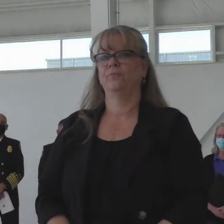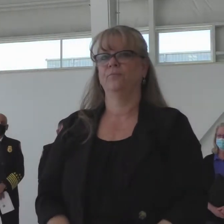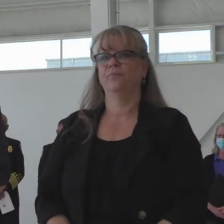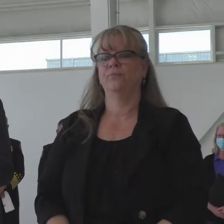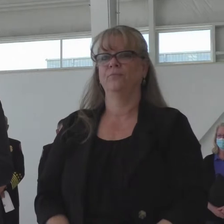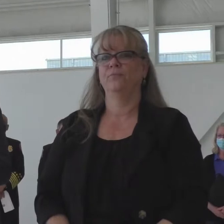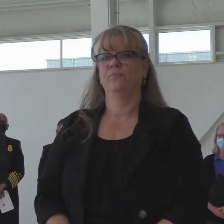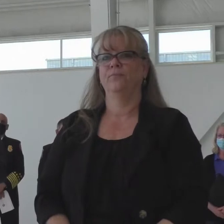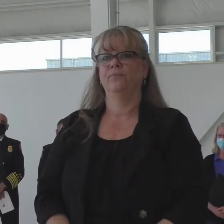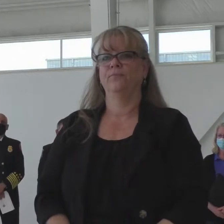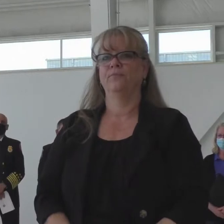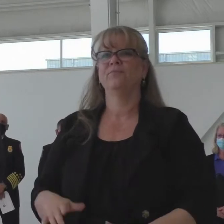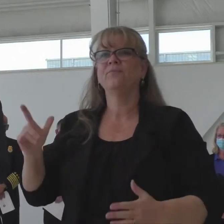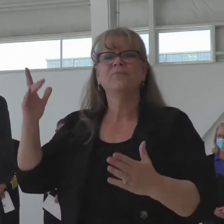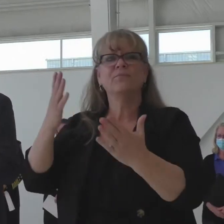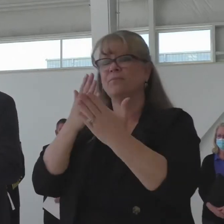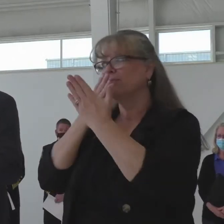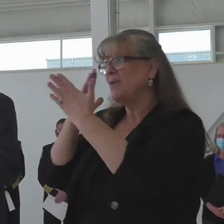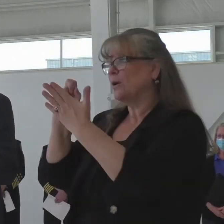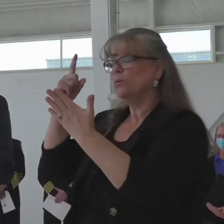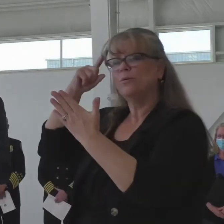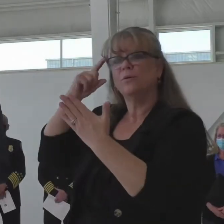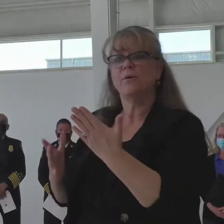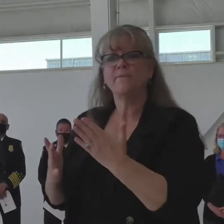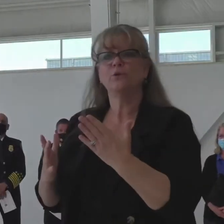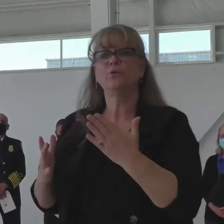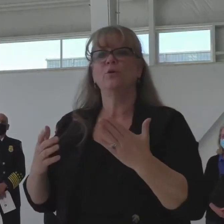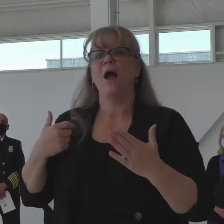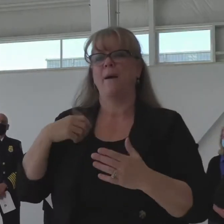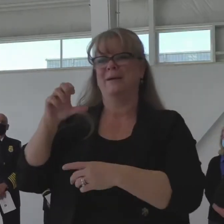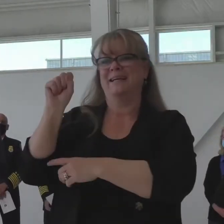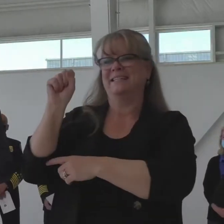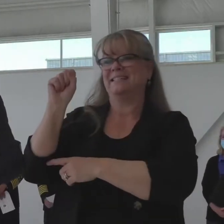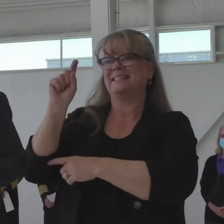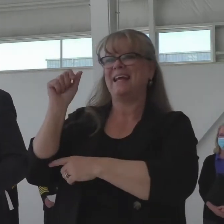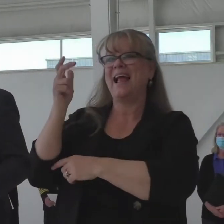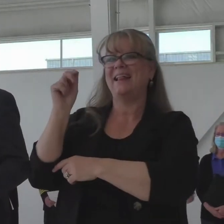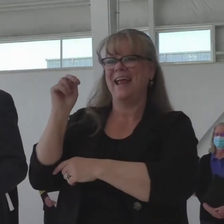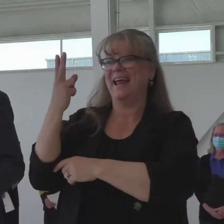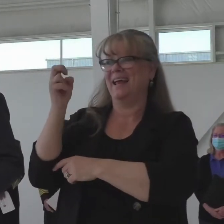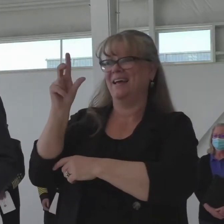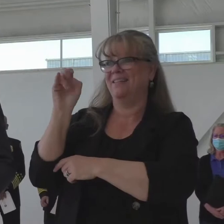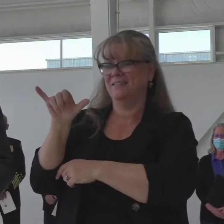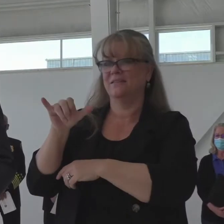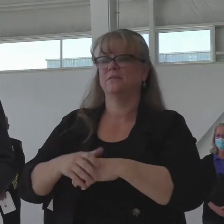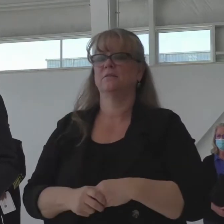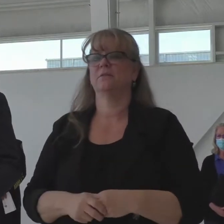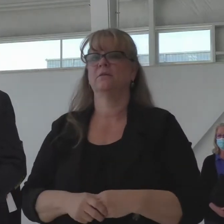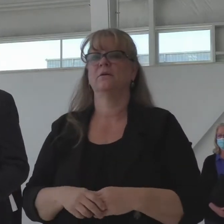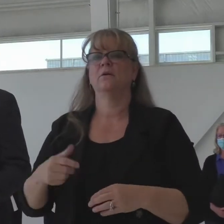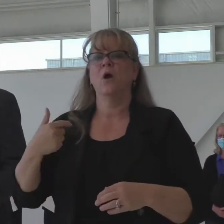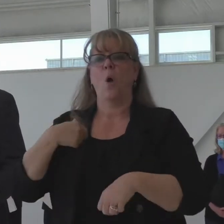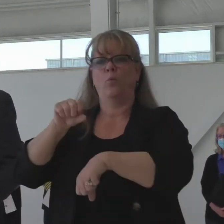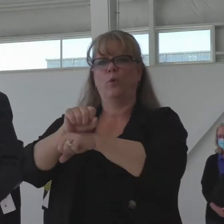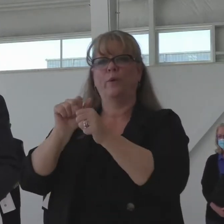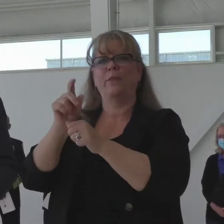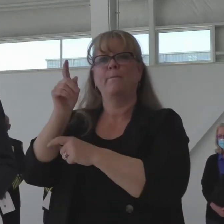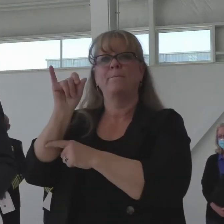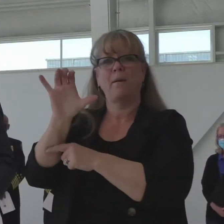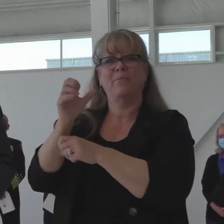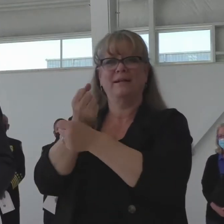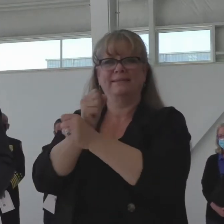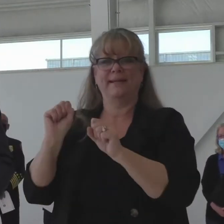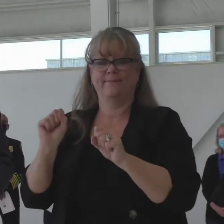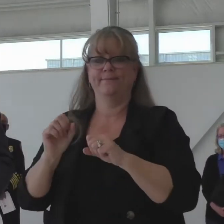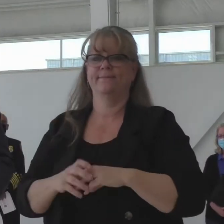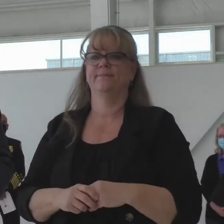Thank you, Governor. appreciate that. name is Stan Hilke, Executive Director of the Department of Public Safety. I want to start off first by just thanking the Governor and